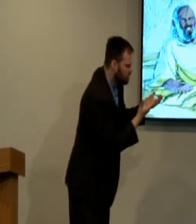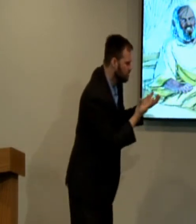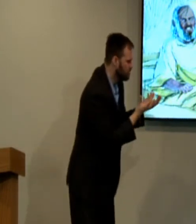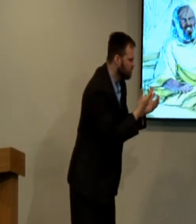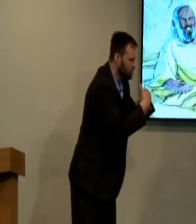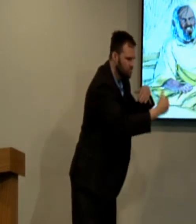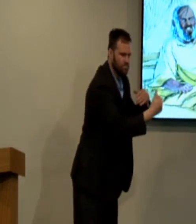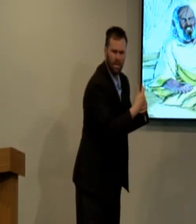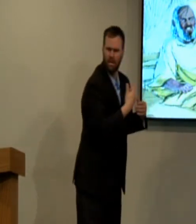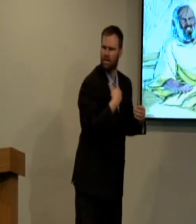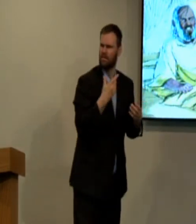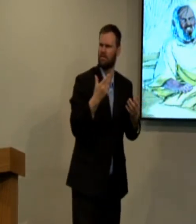So he says, you called for me.